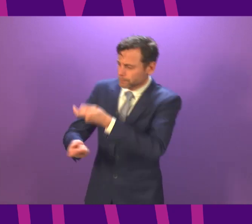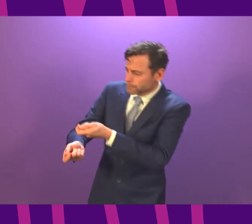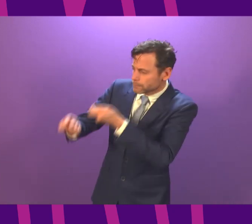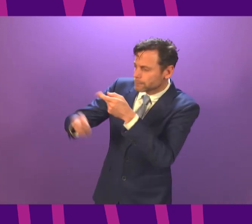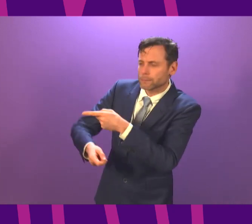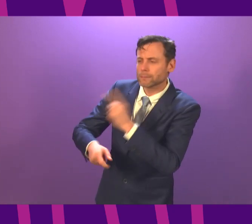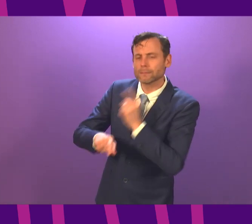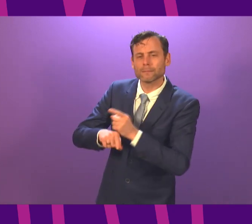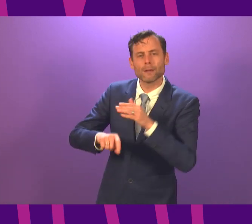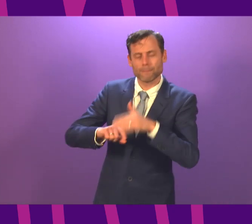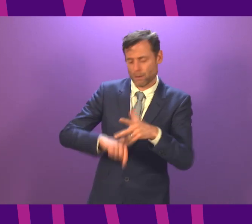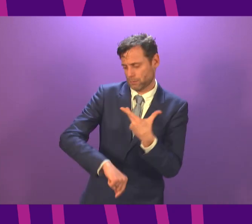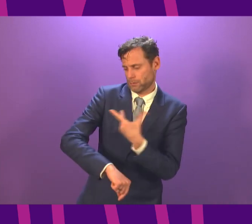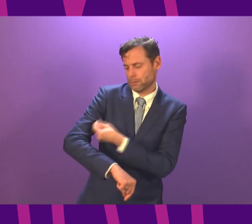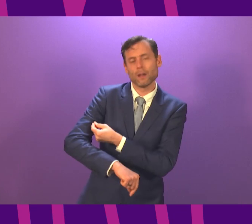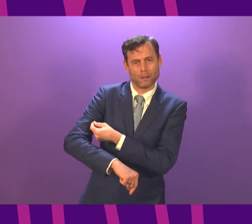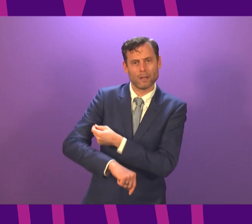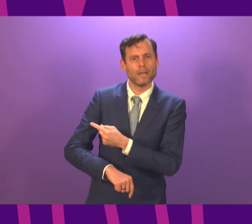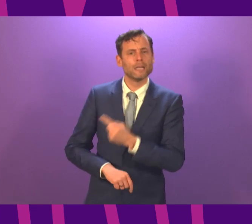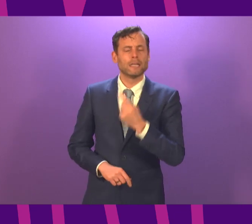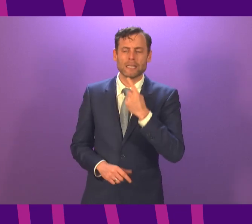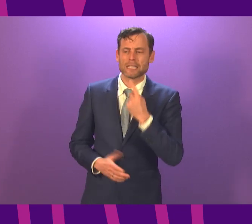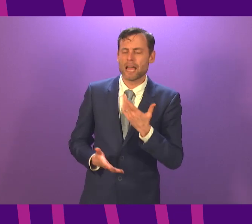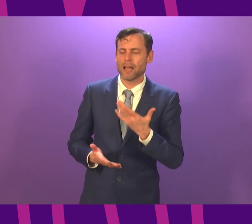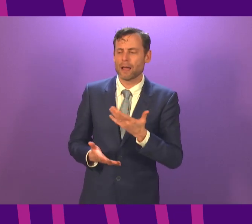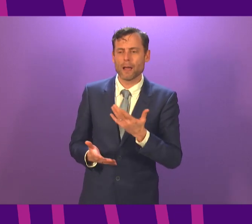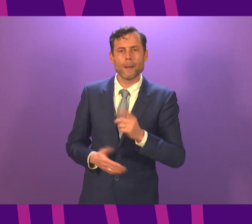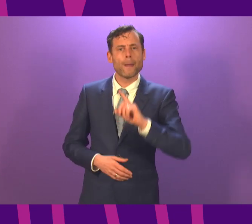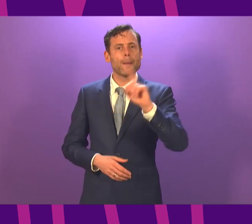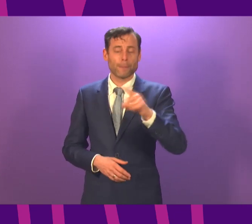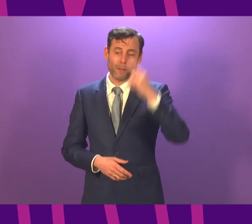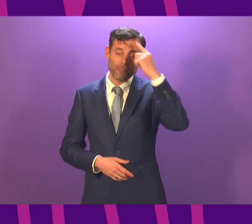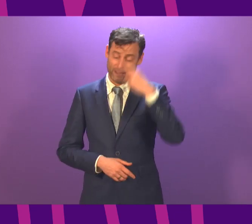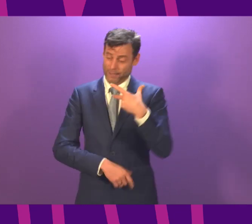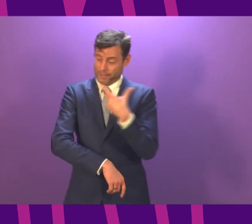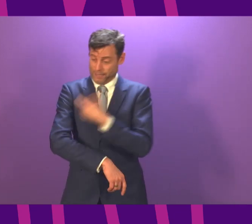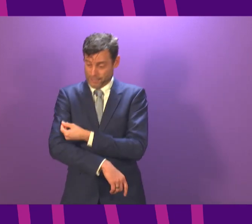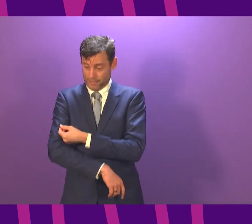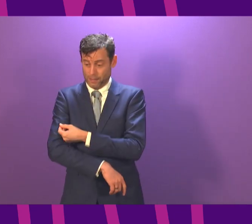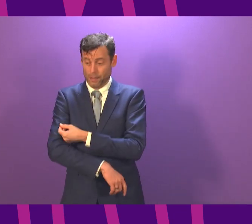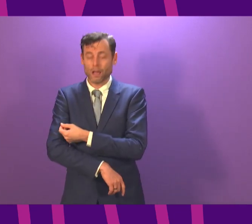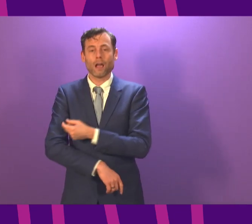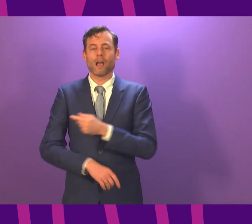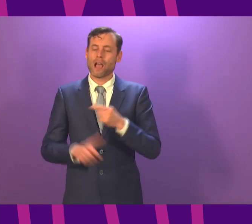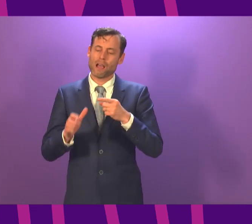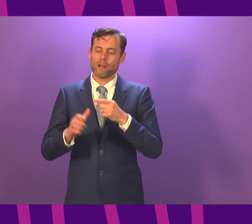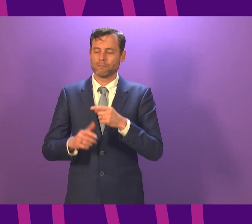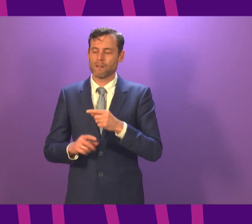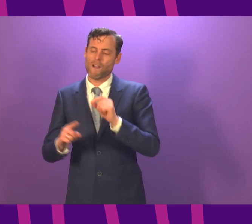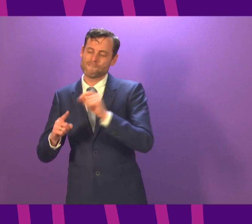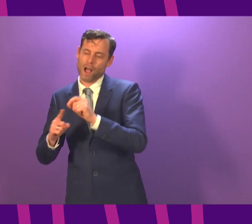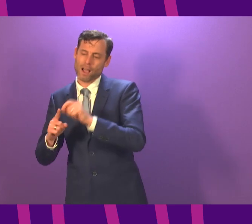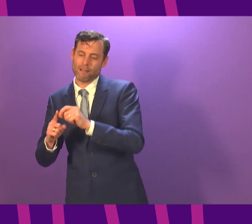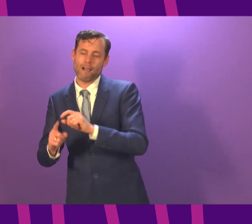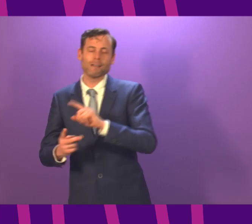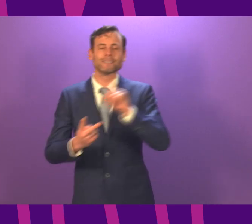about vaccination policy in the last two days. The suggestion that people may get the first dose with one vaccine and the second dose with the other vaccine, that is